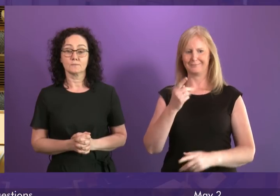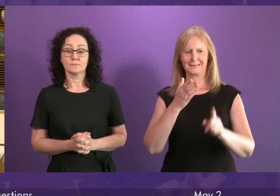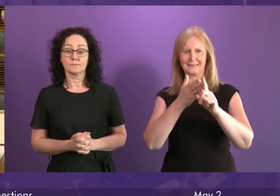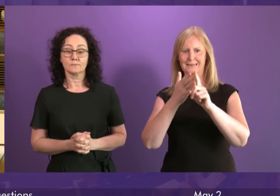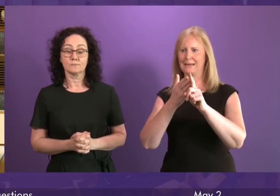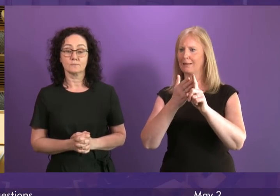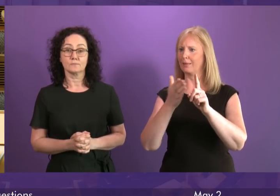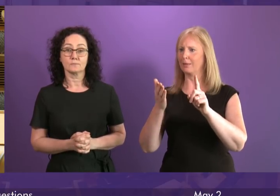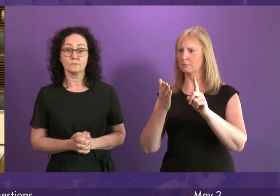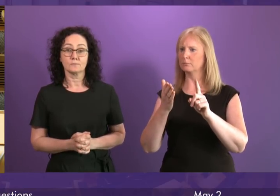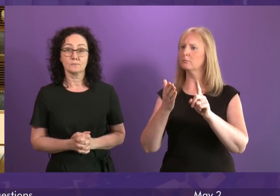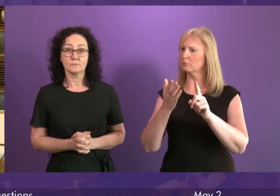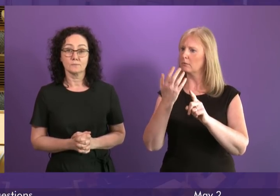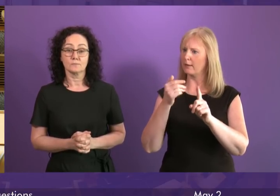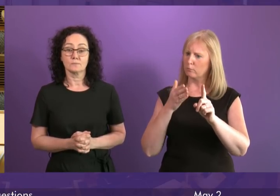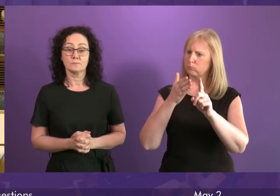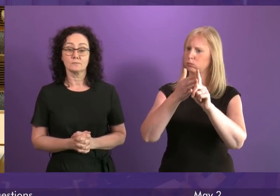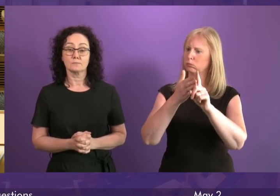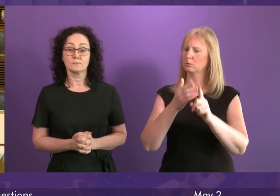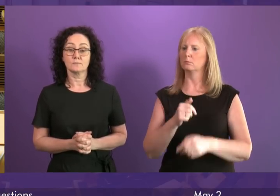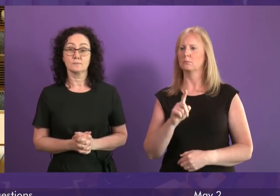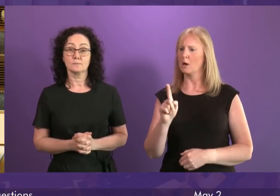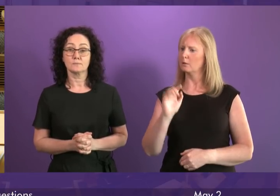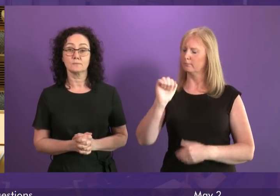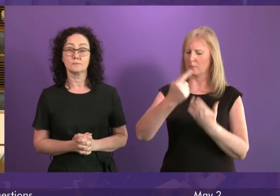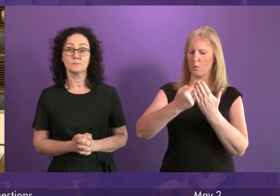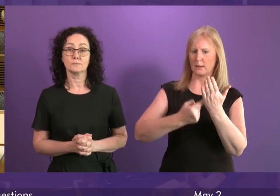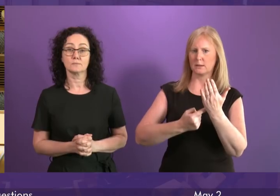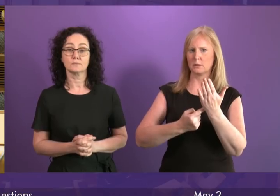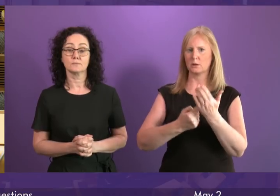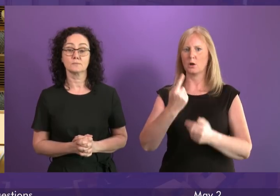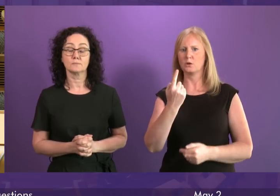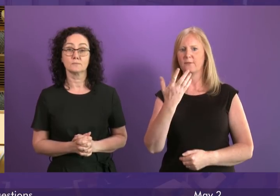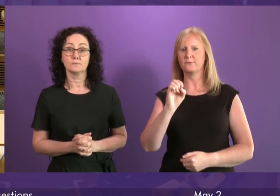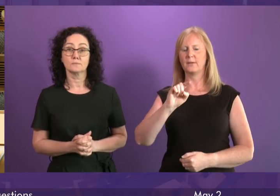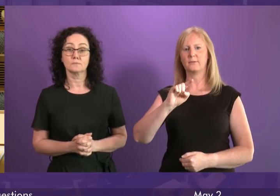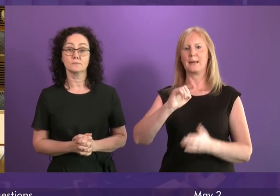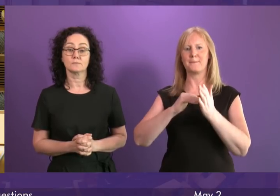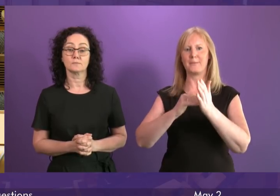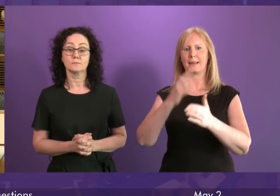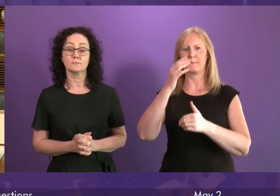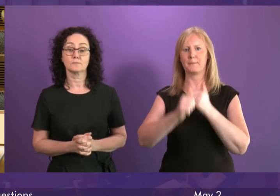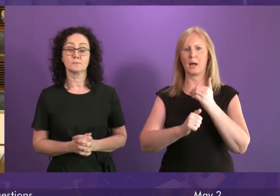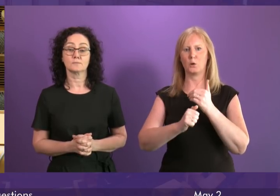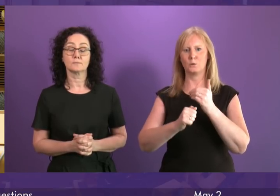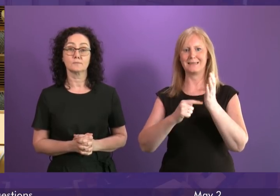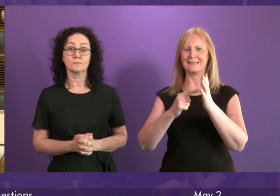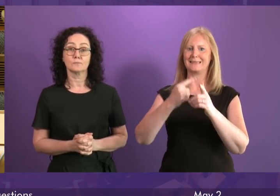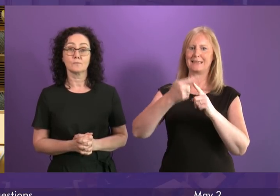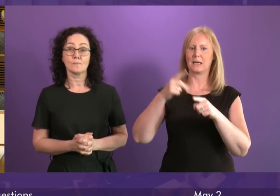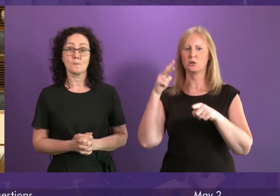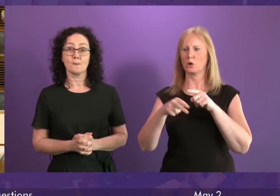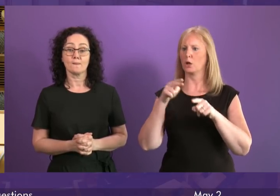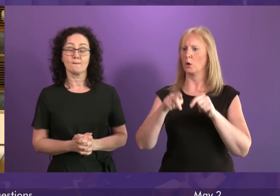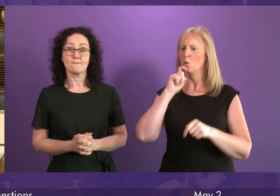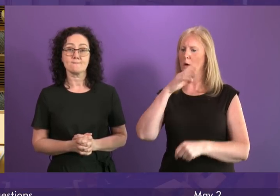But her boldest climate change policy is a £150 million tax cut that benefits the richest people the most